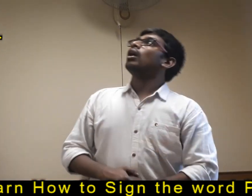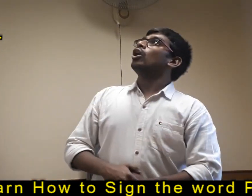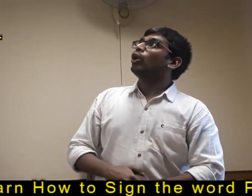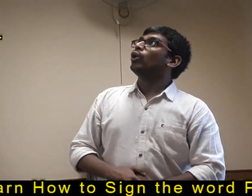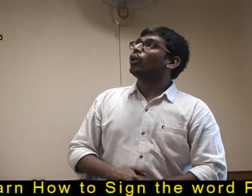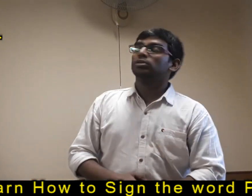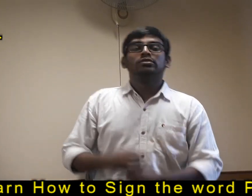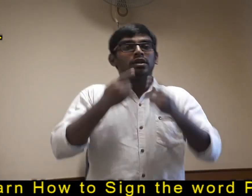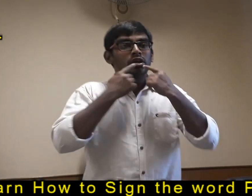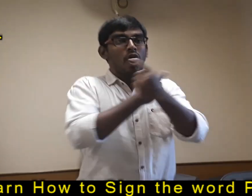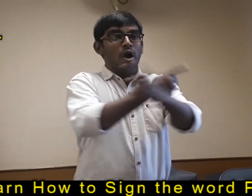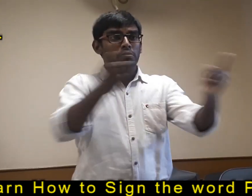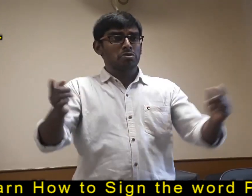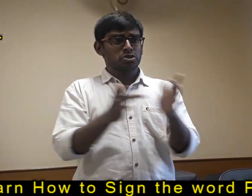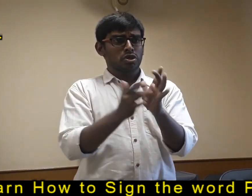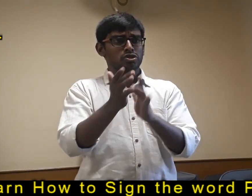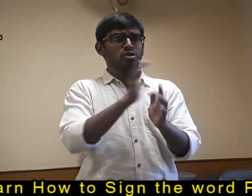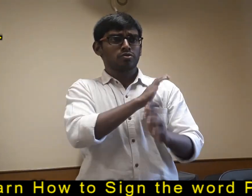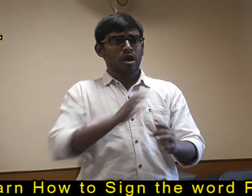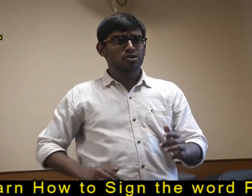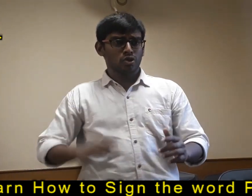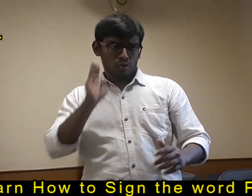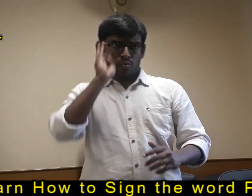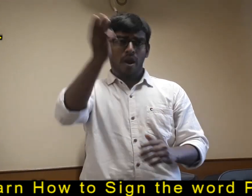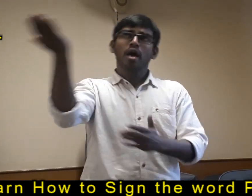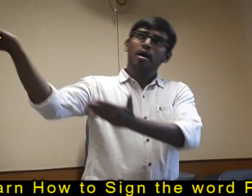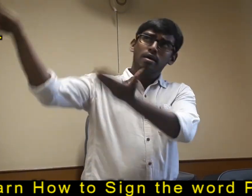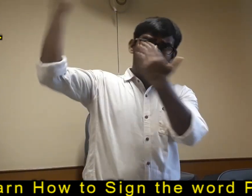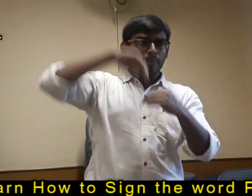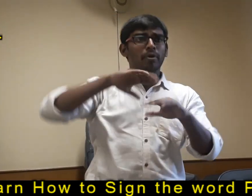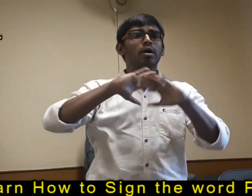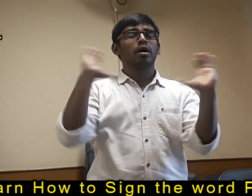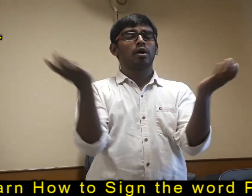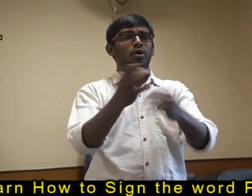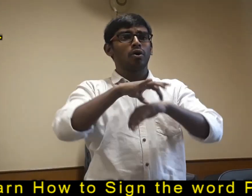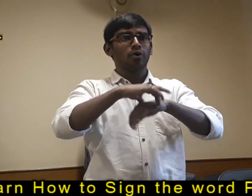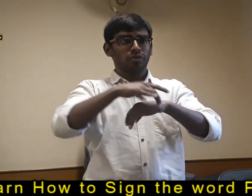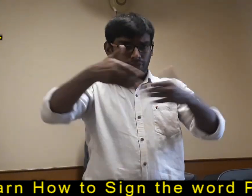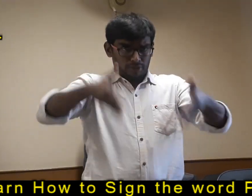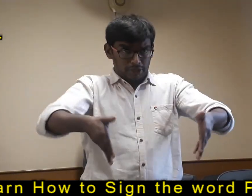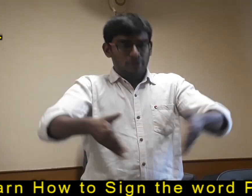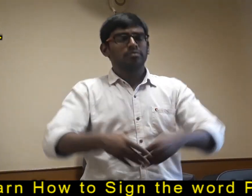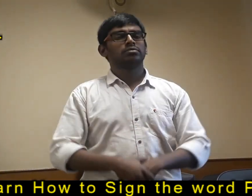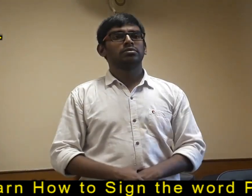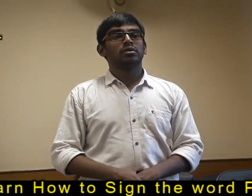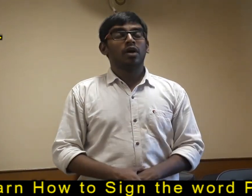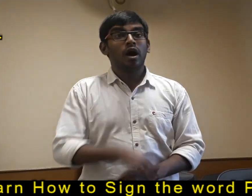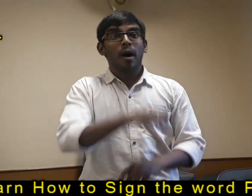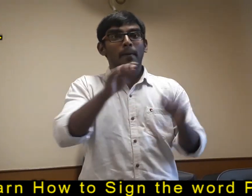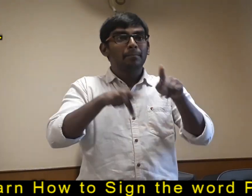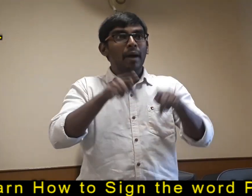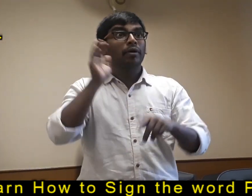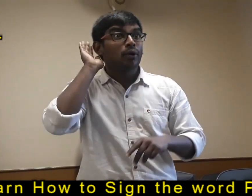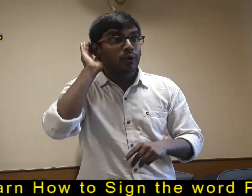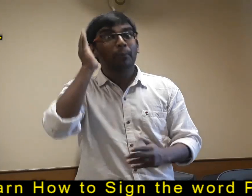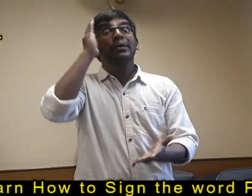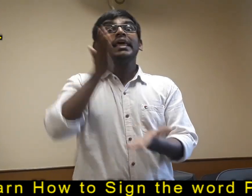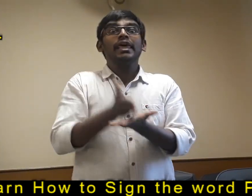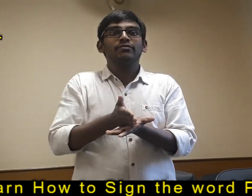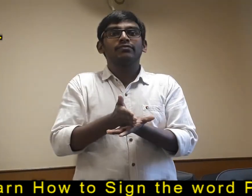person put it, to stop being miserable and to be happy being happy, we can become open to direction, help, and